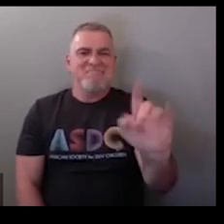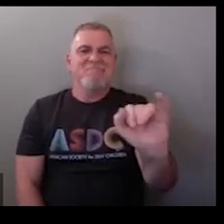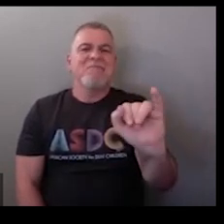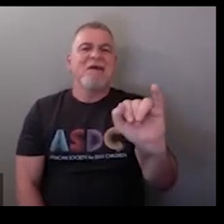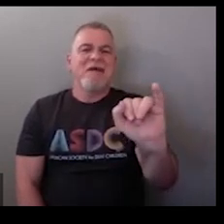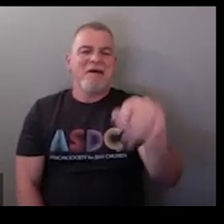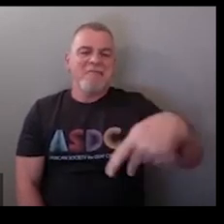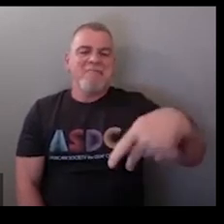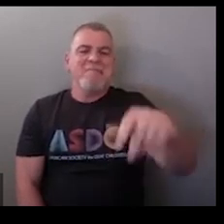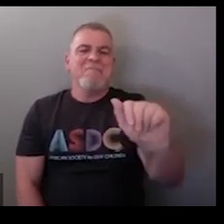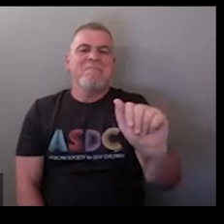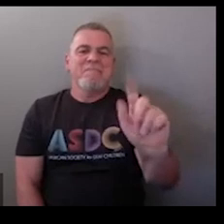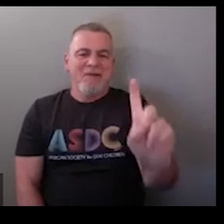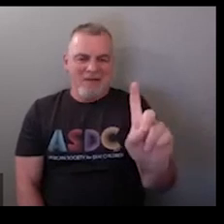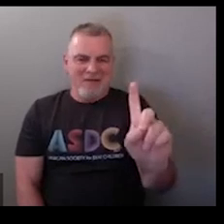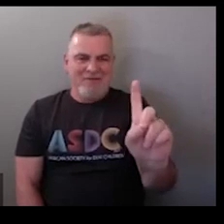ipad